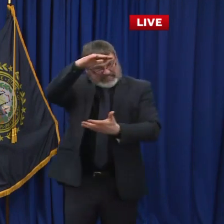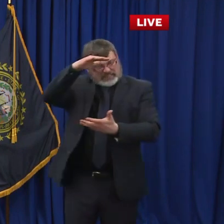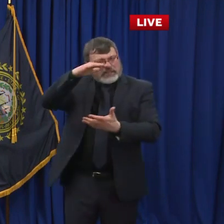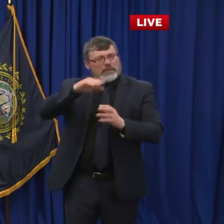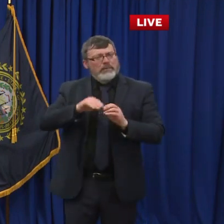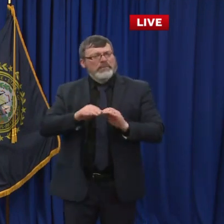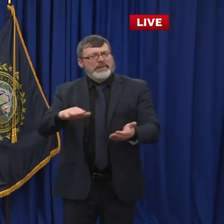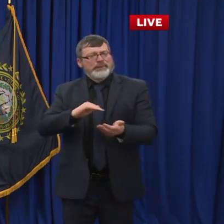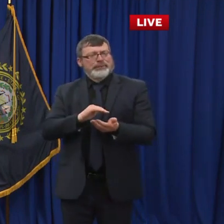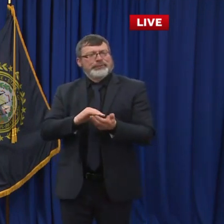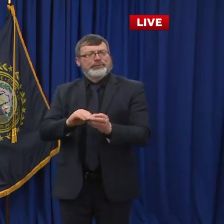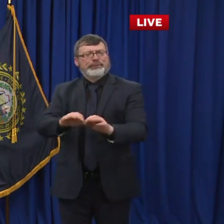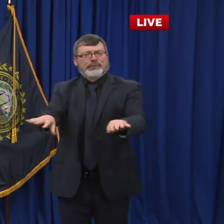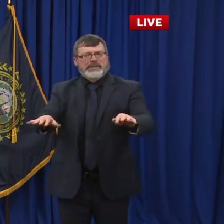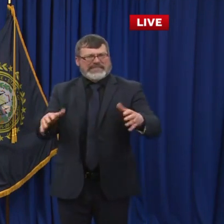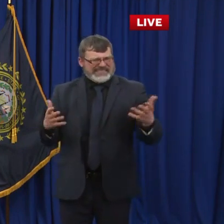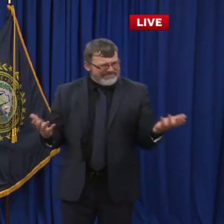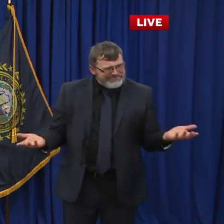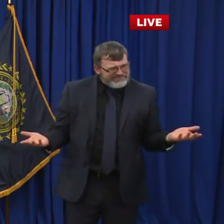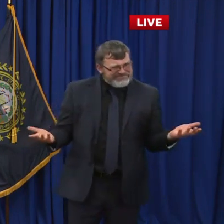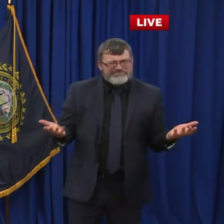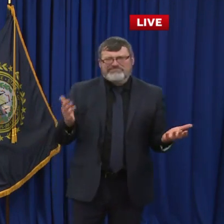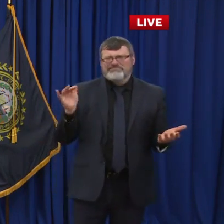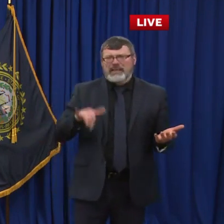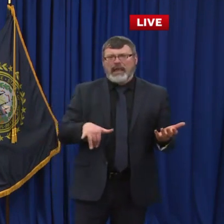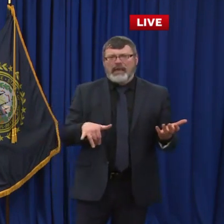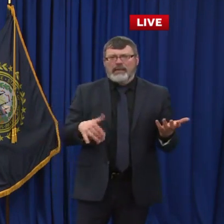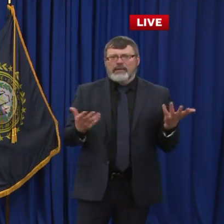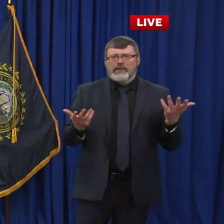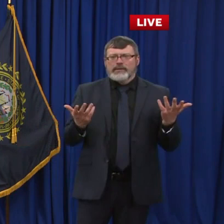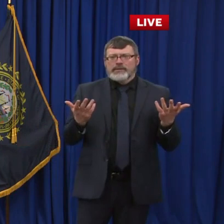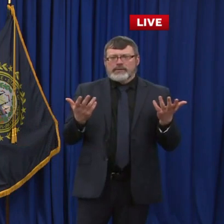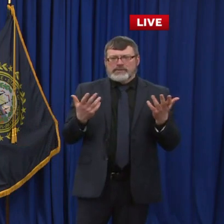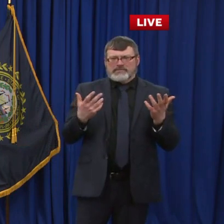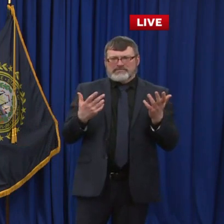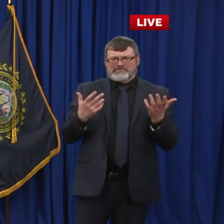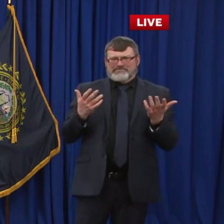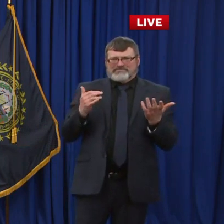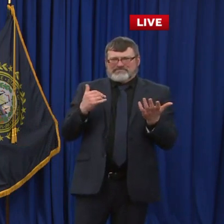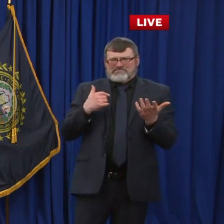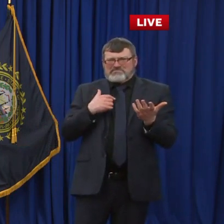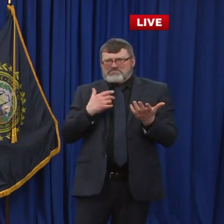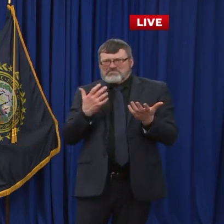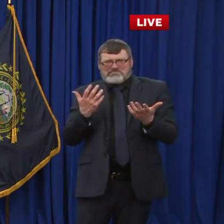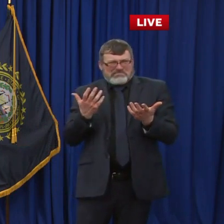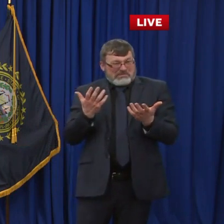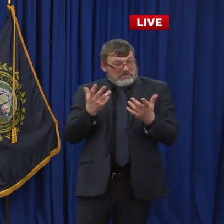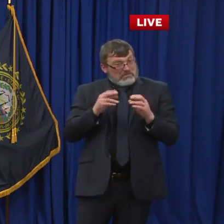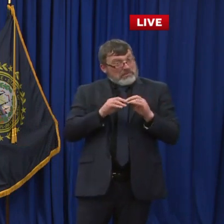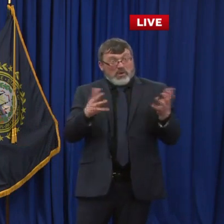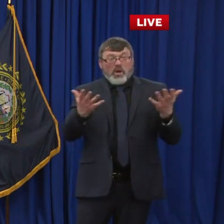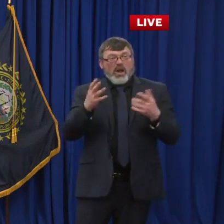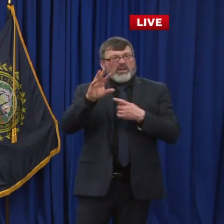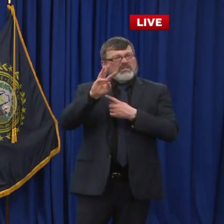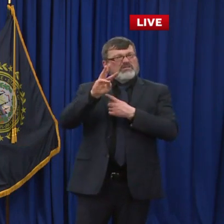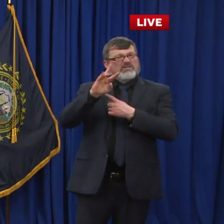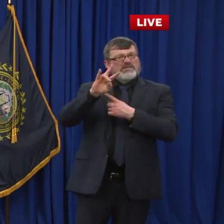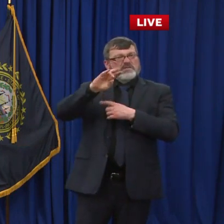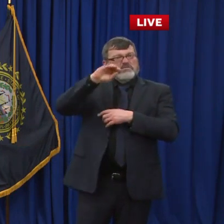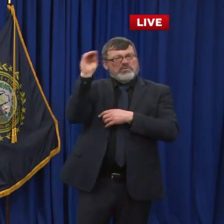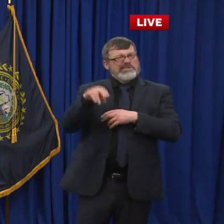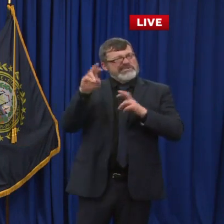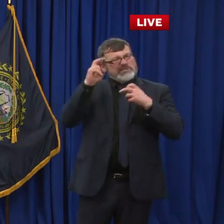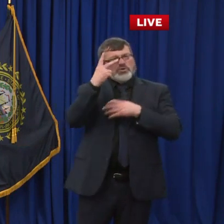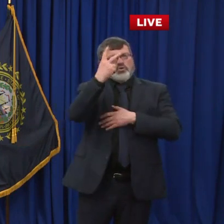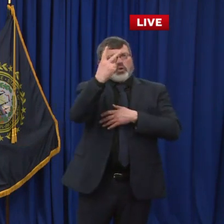giving you a percentage of 67.36 distributed. So I'm asking why that